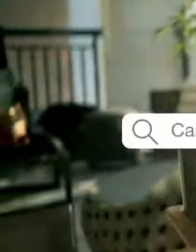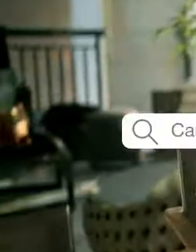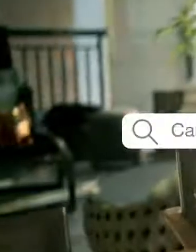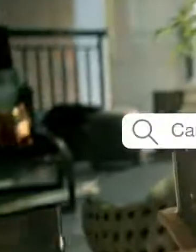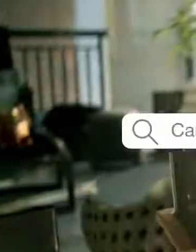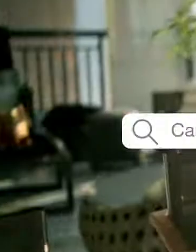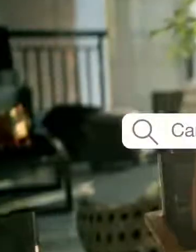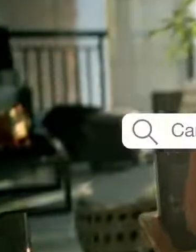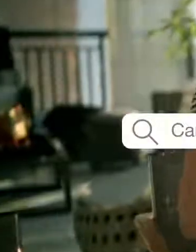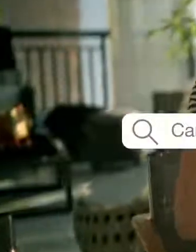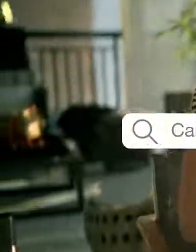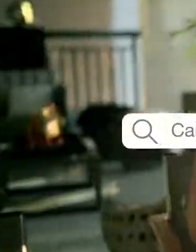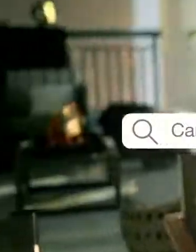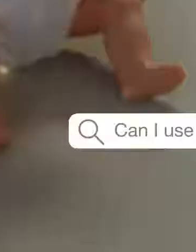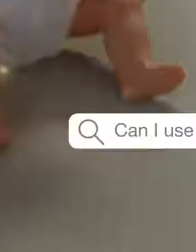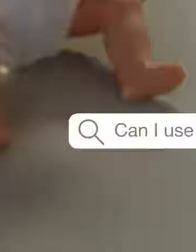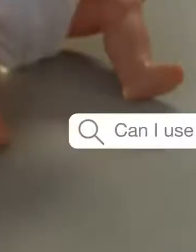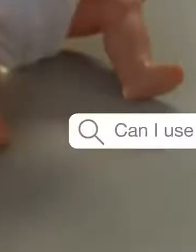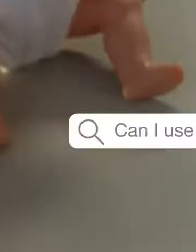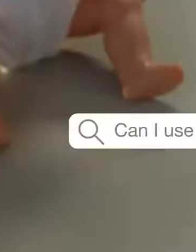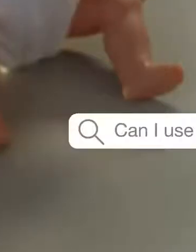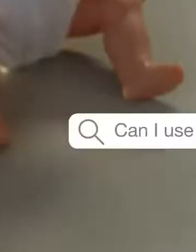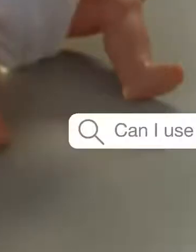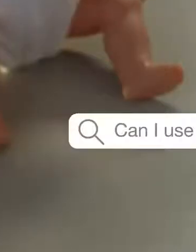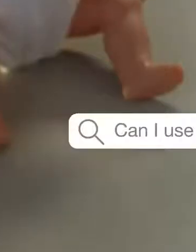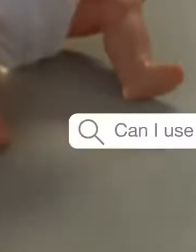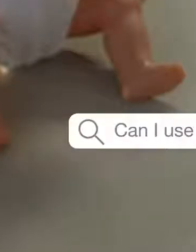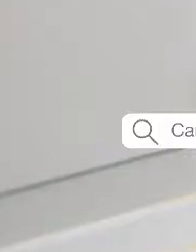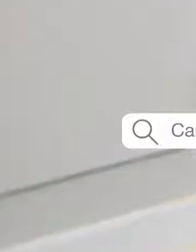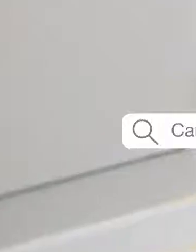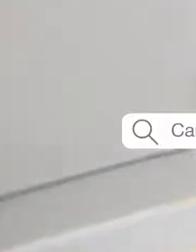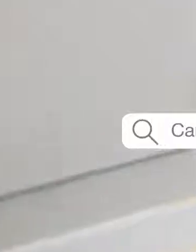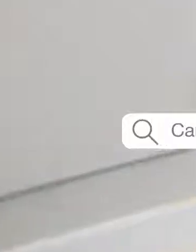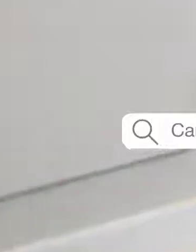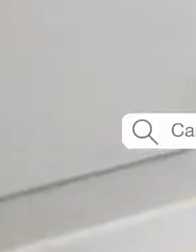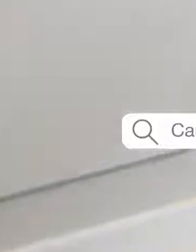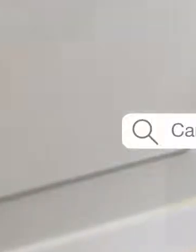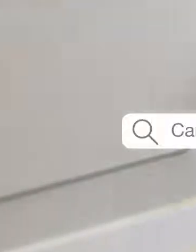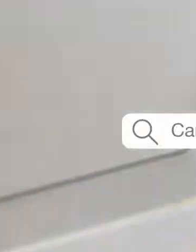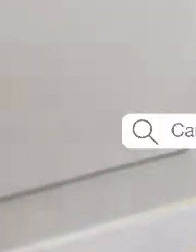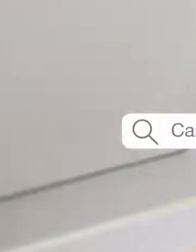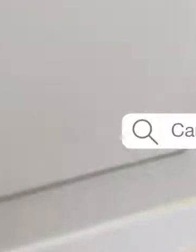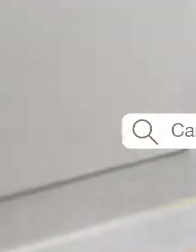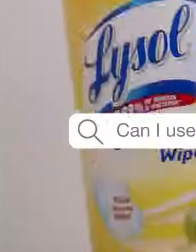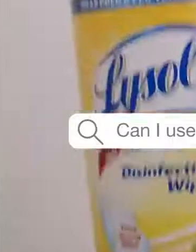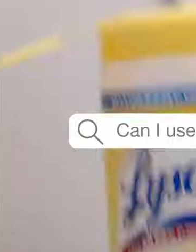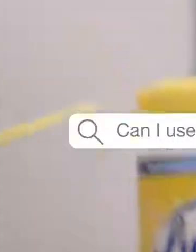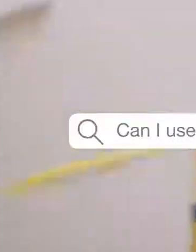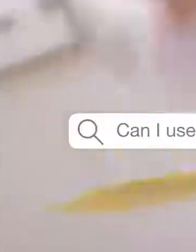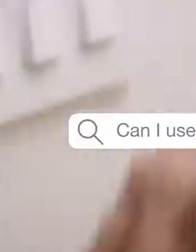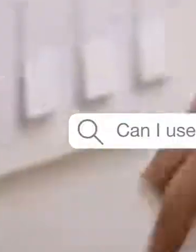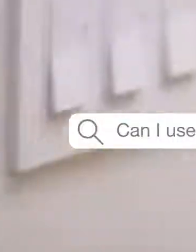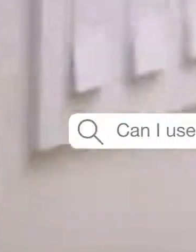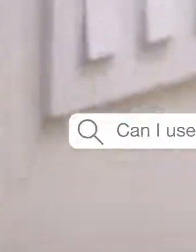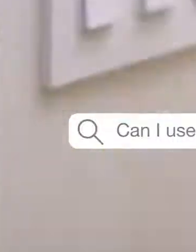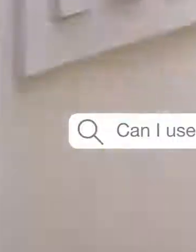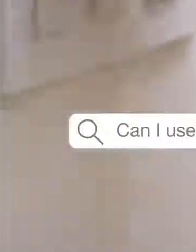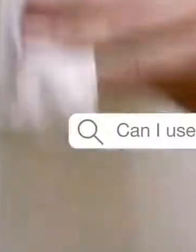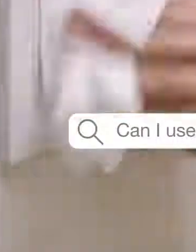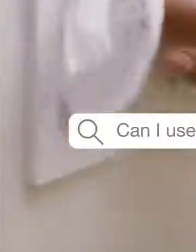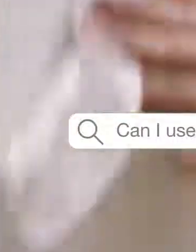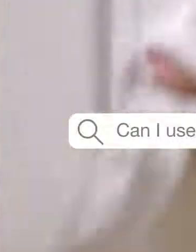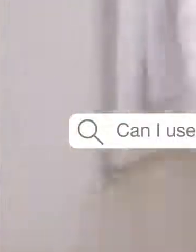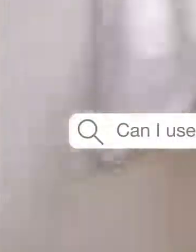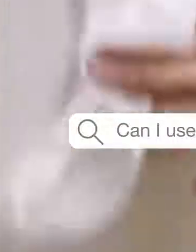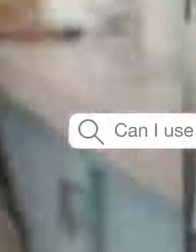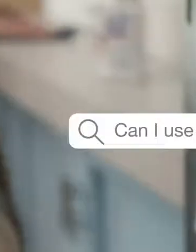Chances are you have some questions right now. Here are a couple answers. Lysol disinfectant spray and Lysol disinfecting wipes together can be